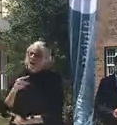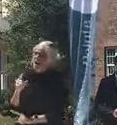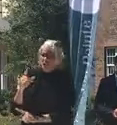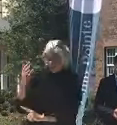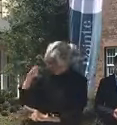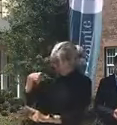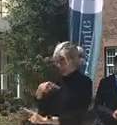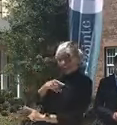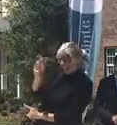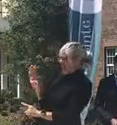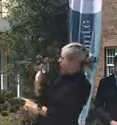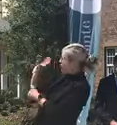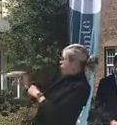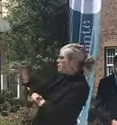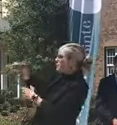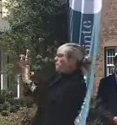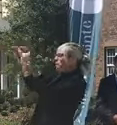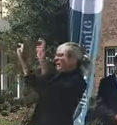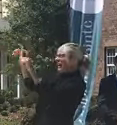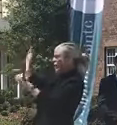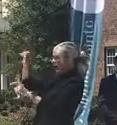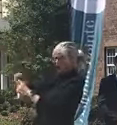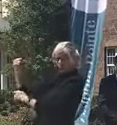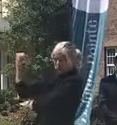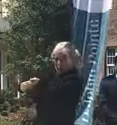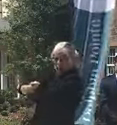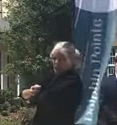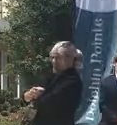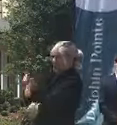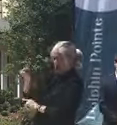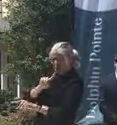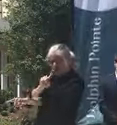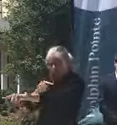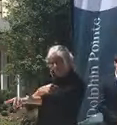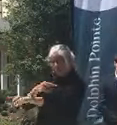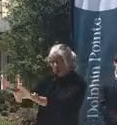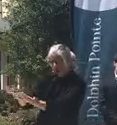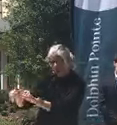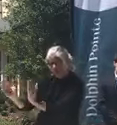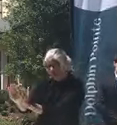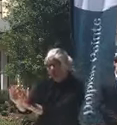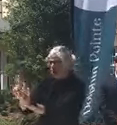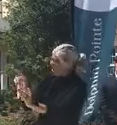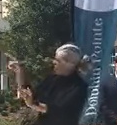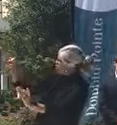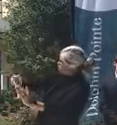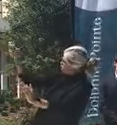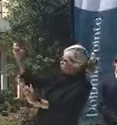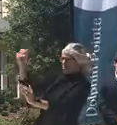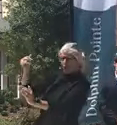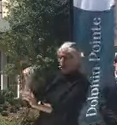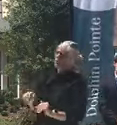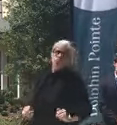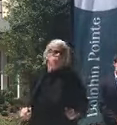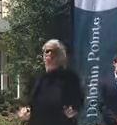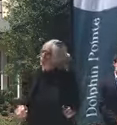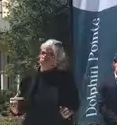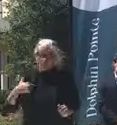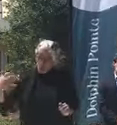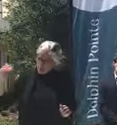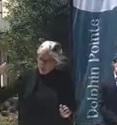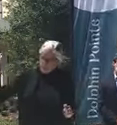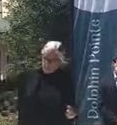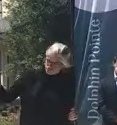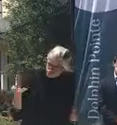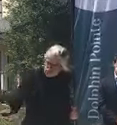continuing to operate, and they just took the advantage of that to be able to do it. I wanted that money going for folks so that they can continue their